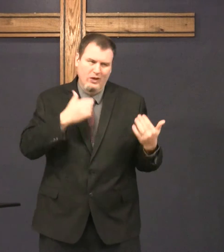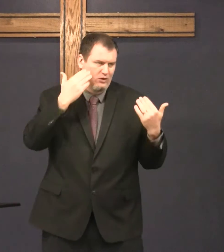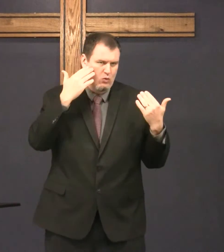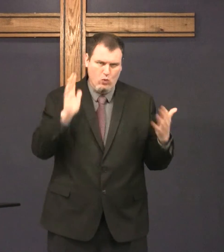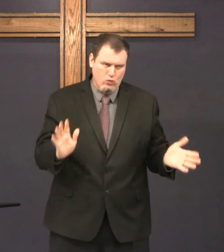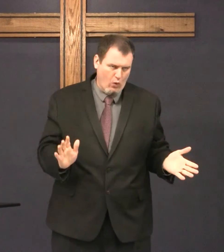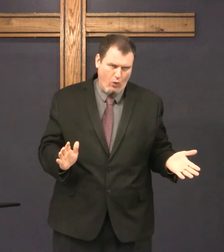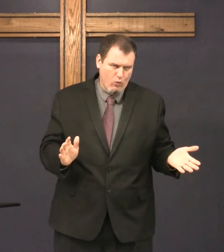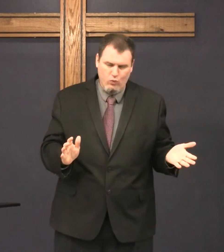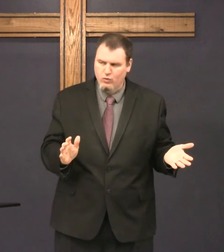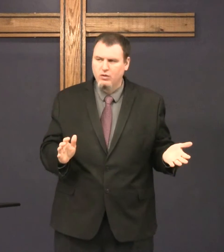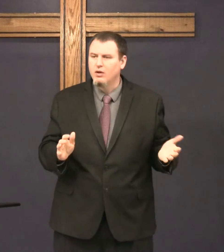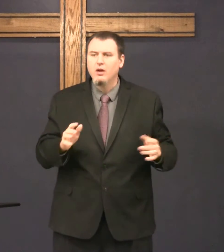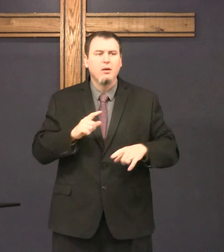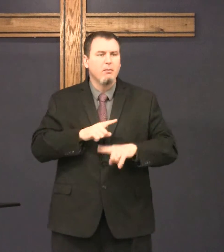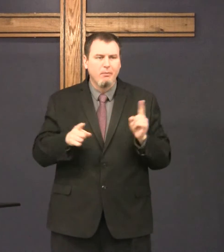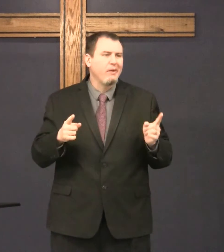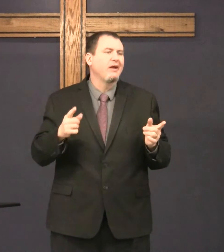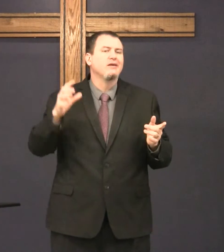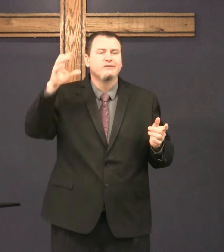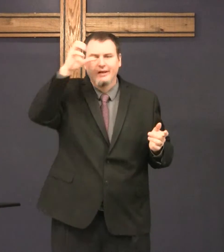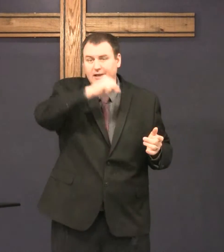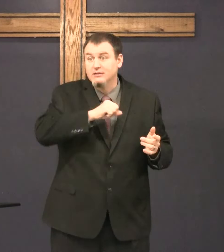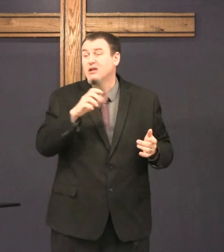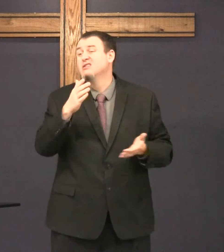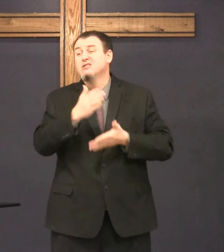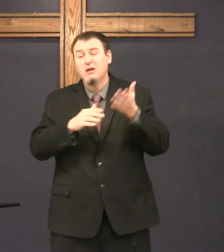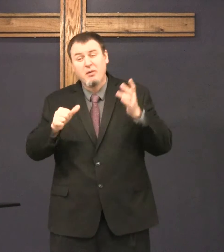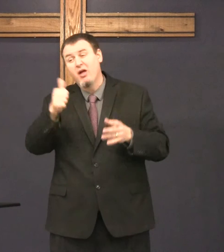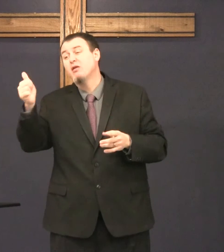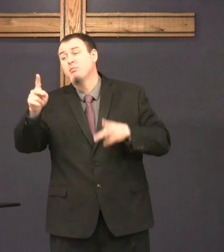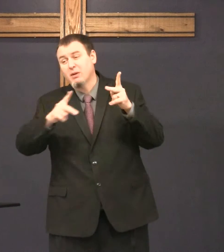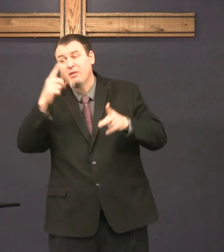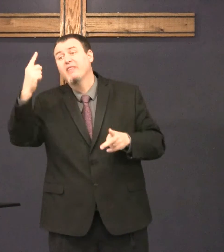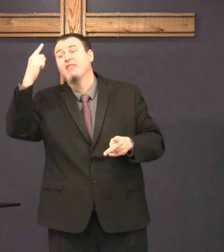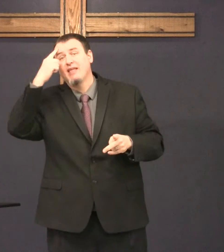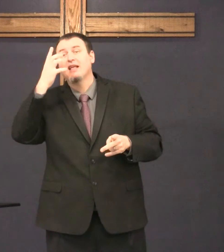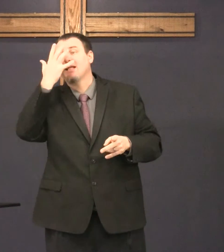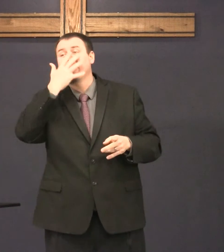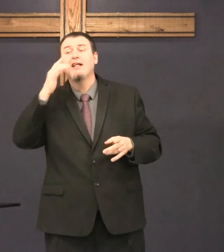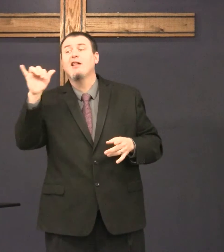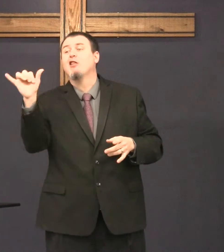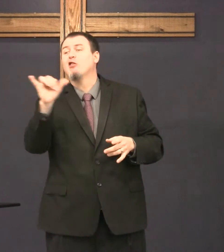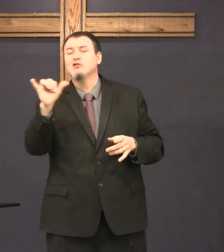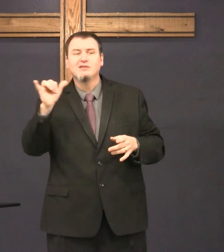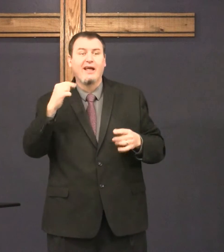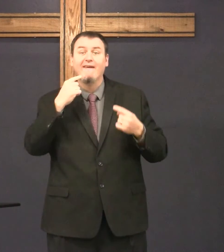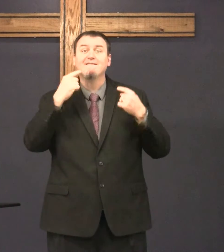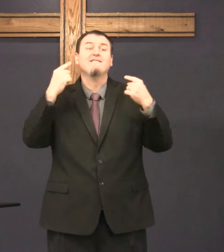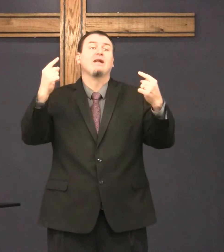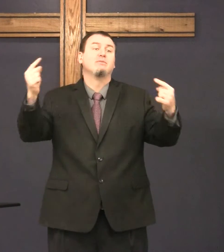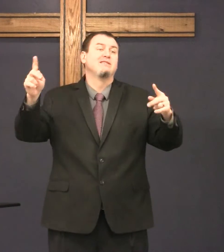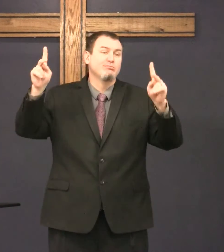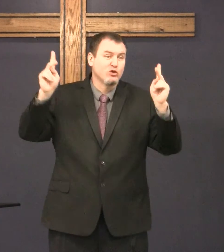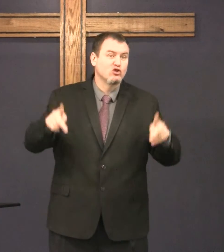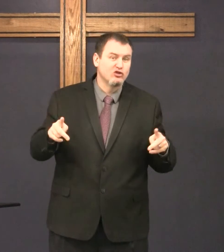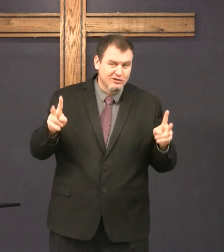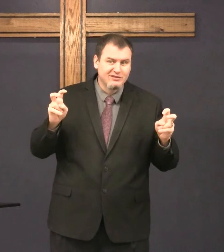We can't say that for sure. But the guess is and some other people think that he looked like a